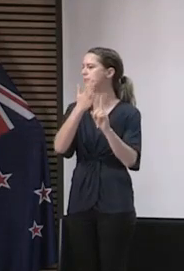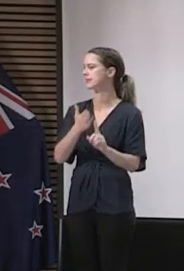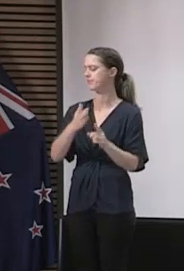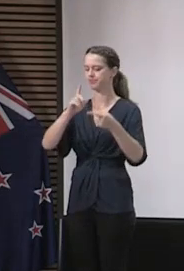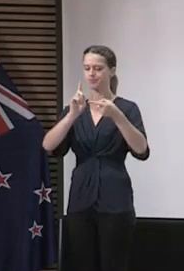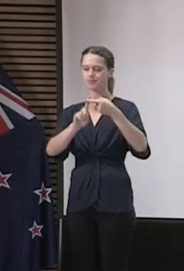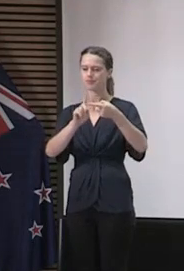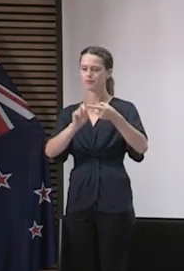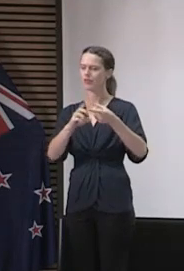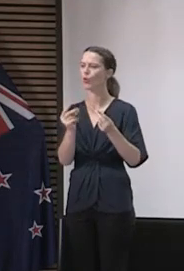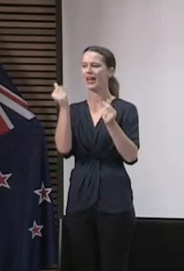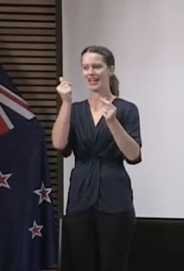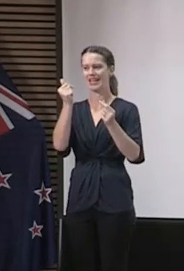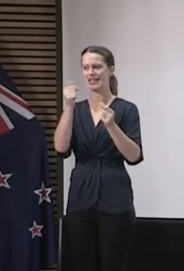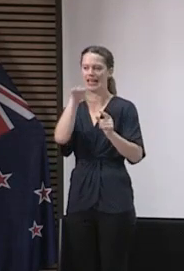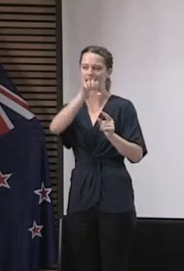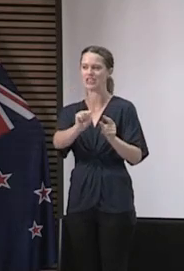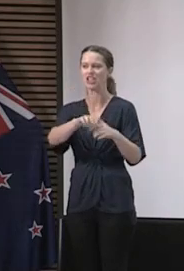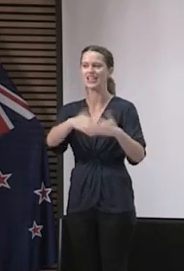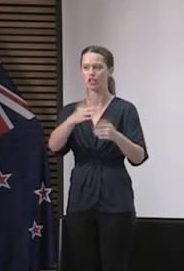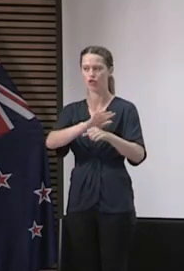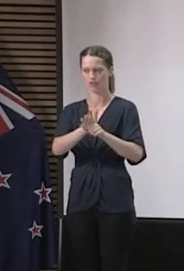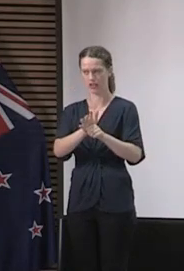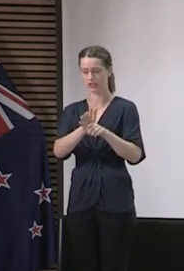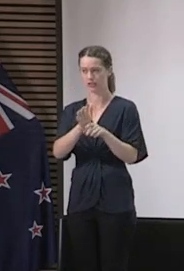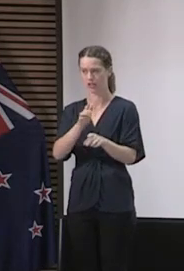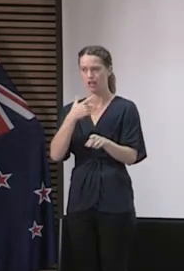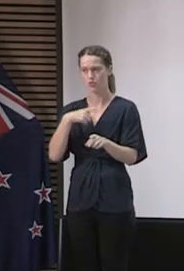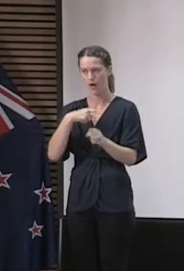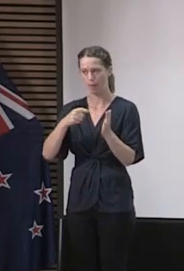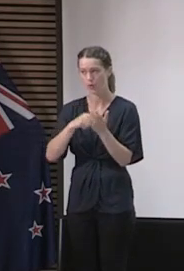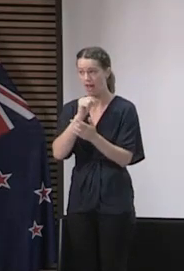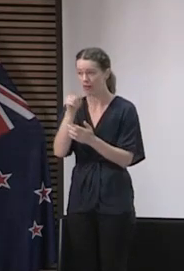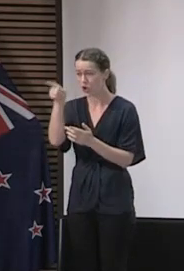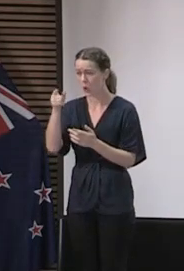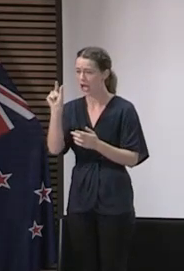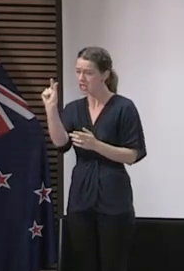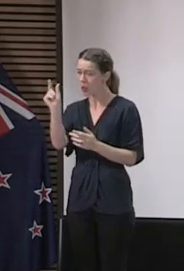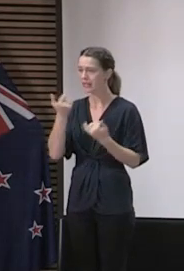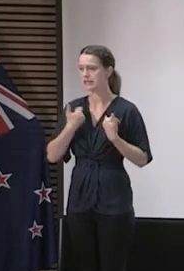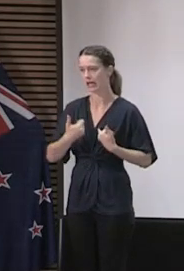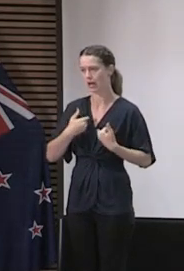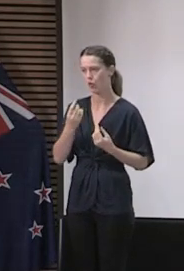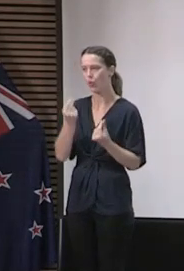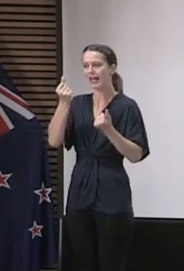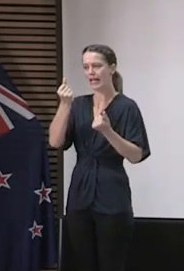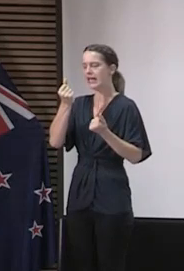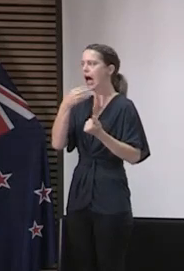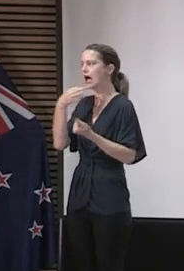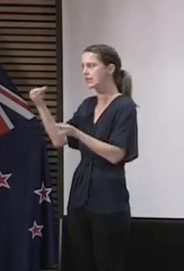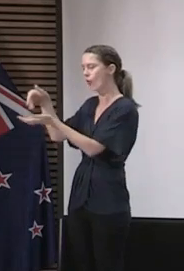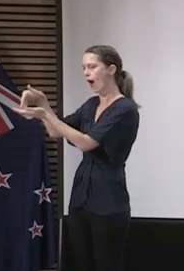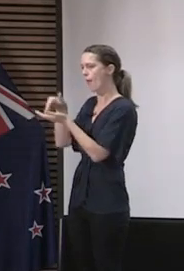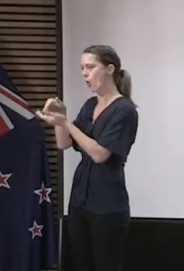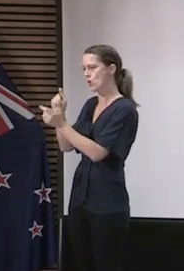to rapidly identify any cases, hence the importance of anyone with symptoms seeking advice and being tested.